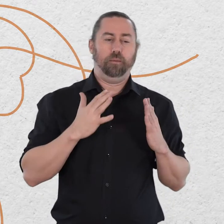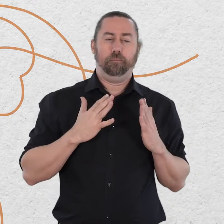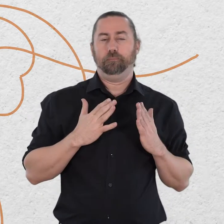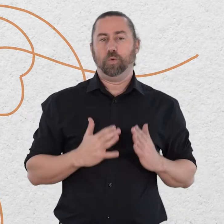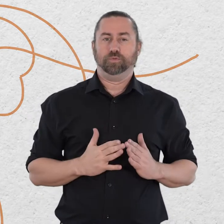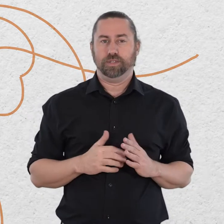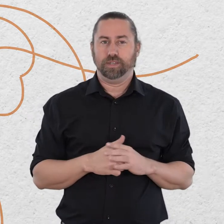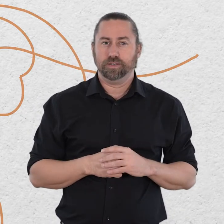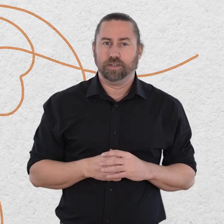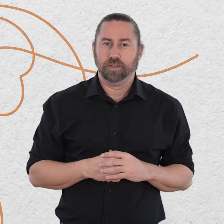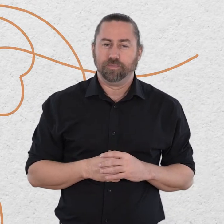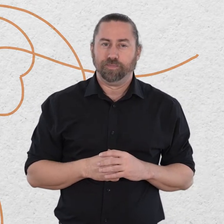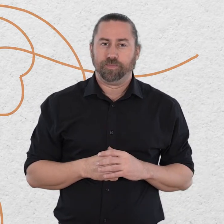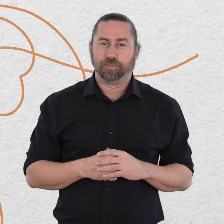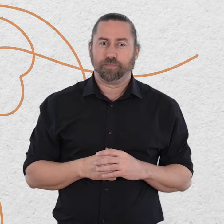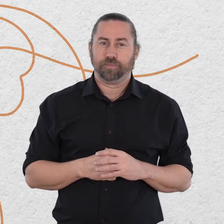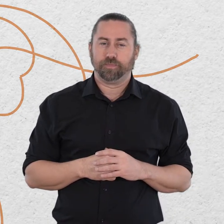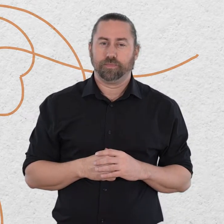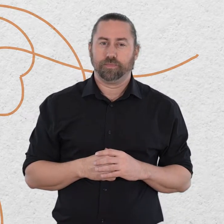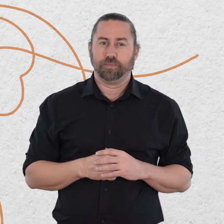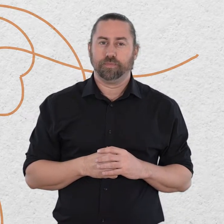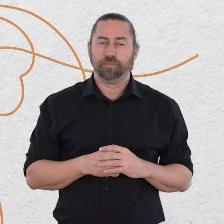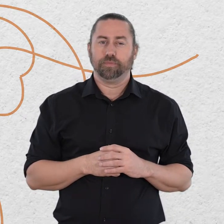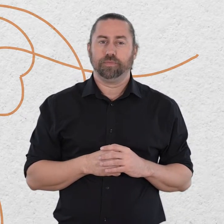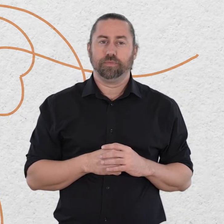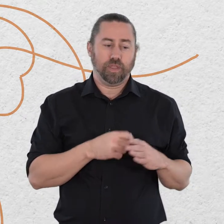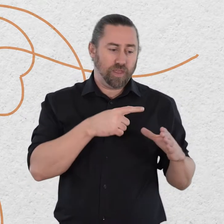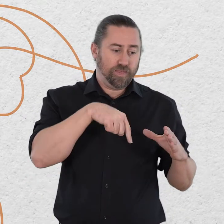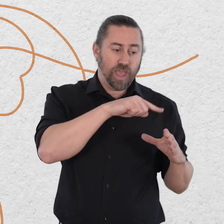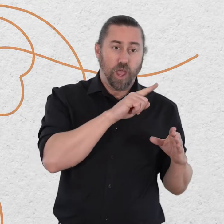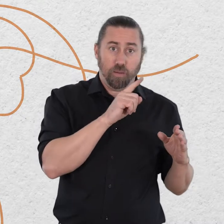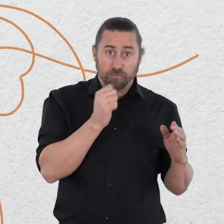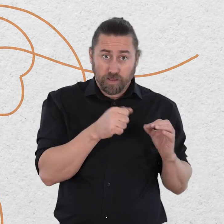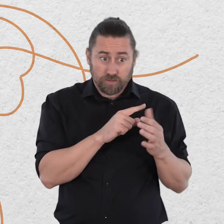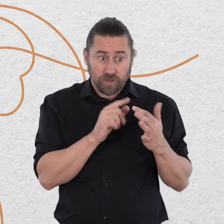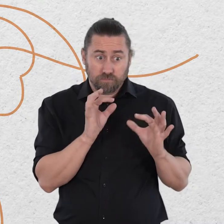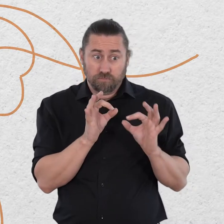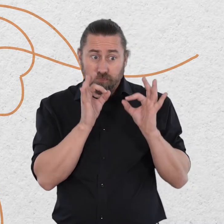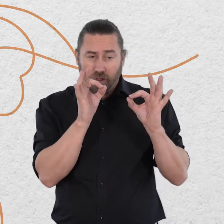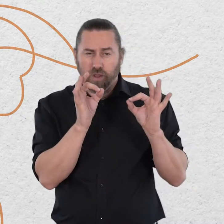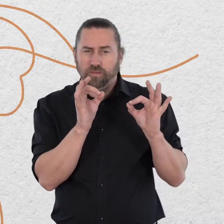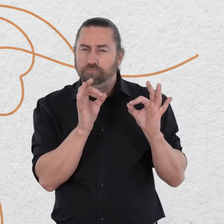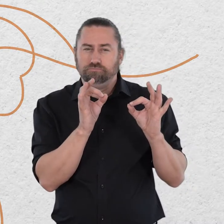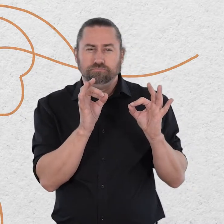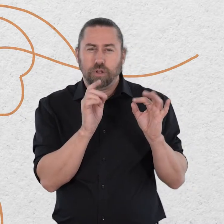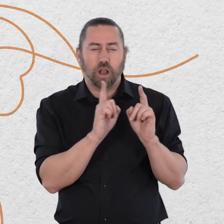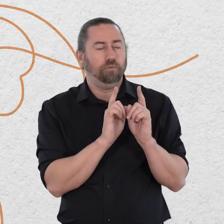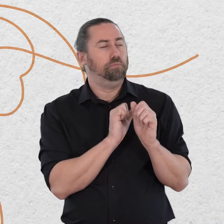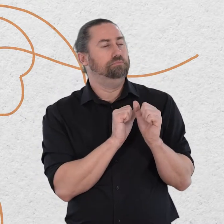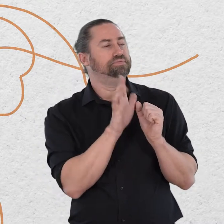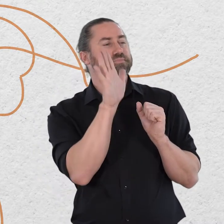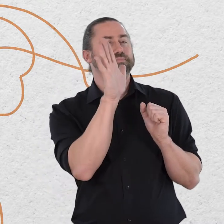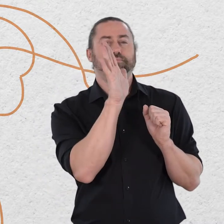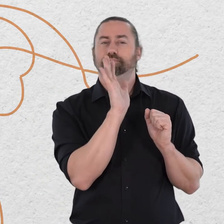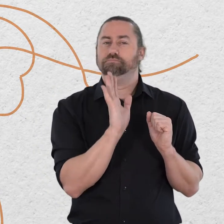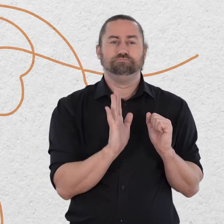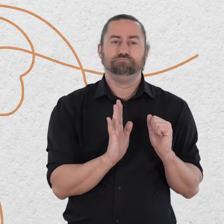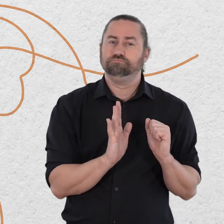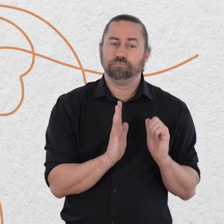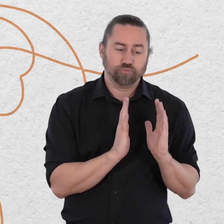it's not about these parts or functions being perfect or being ideal it's about your ability to